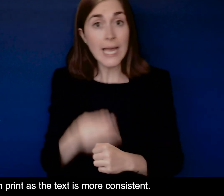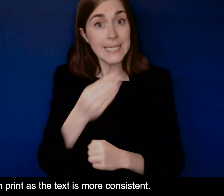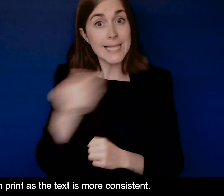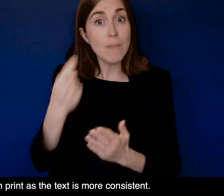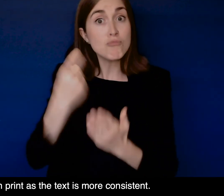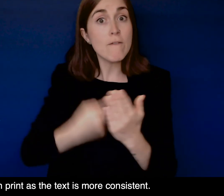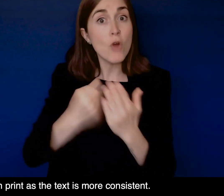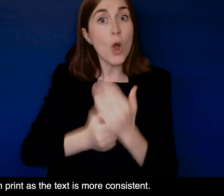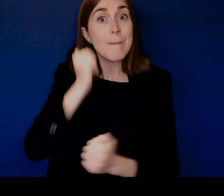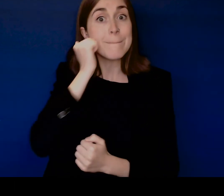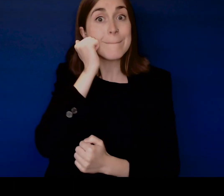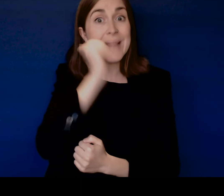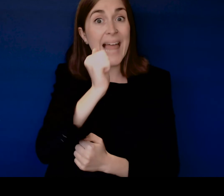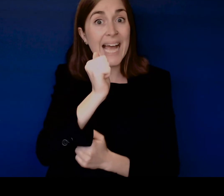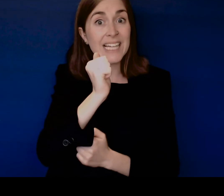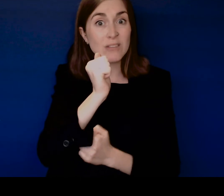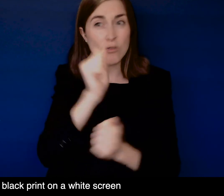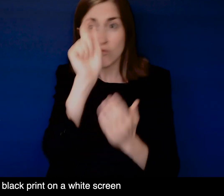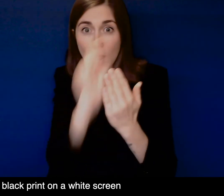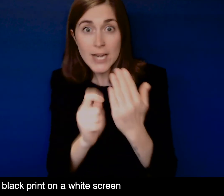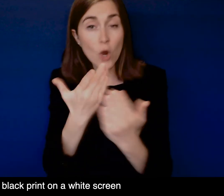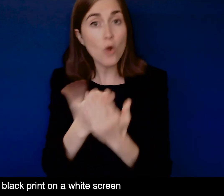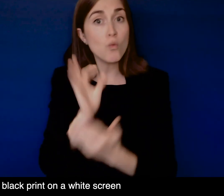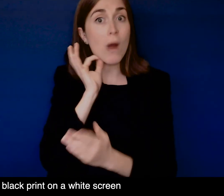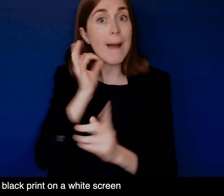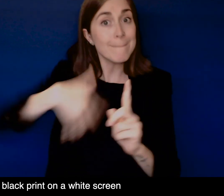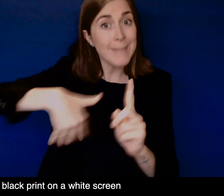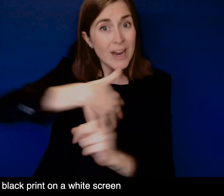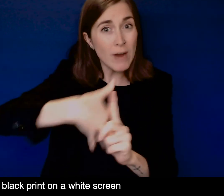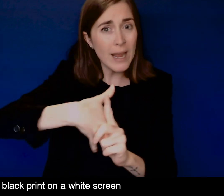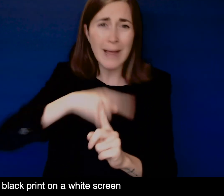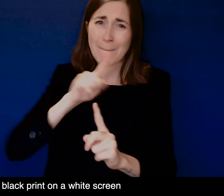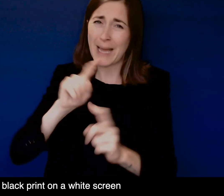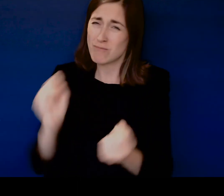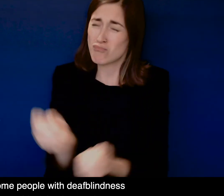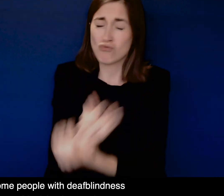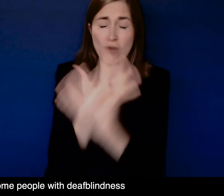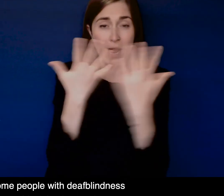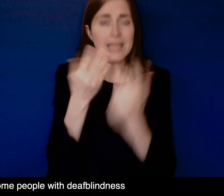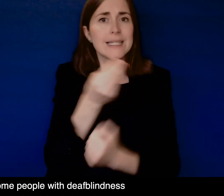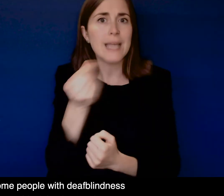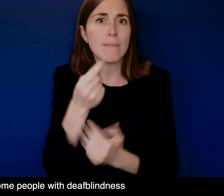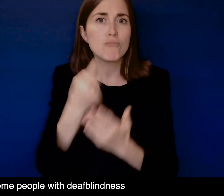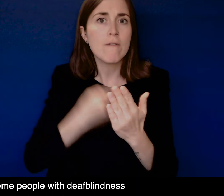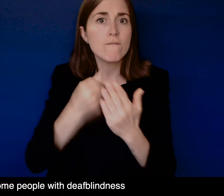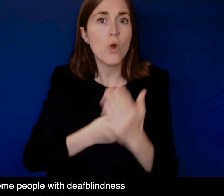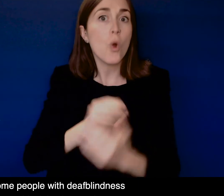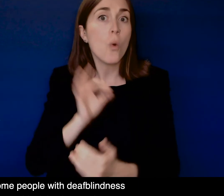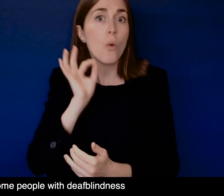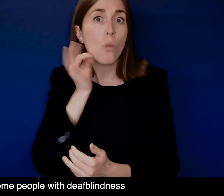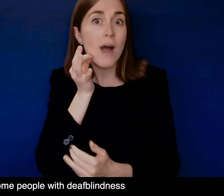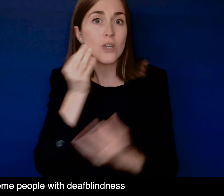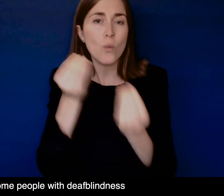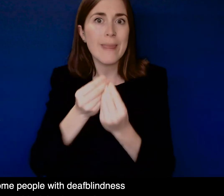as the text is more consistent Some people like black print on white screen But due to glare, some people with